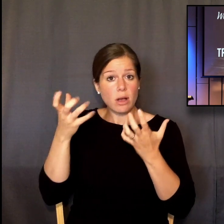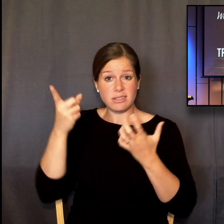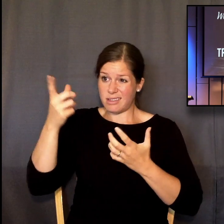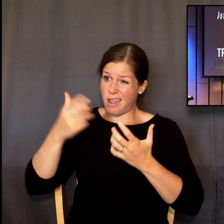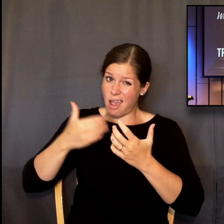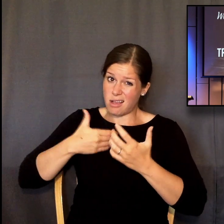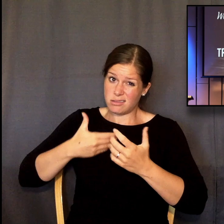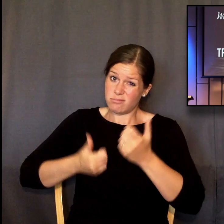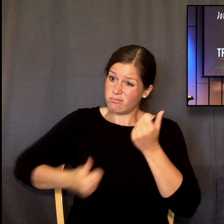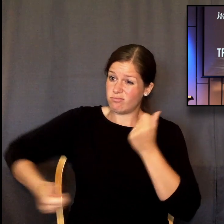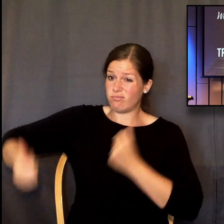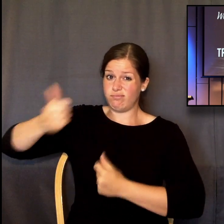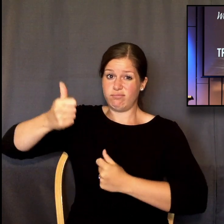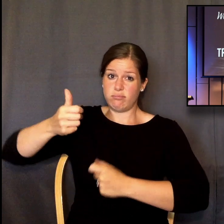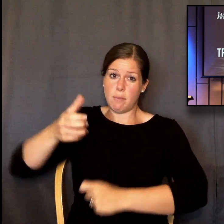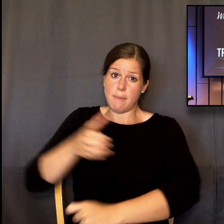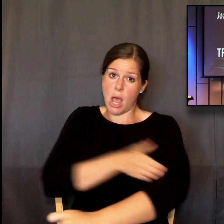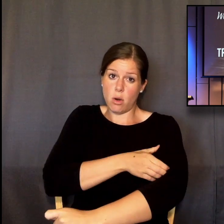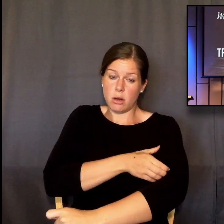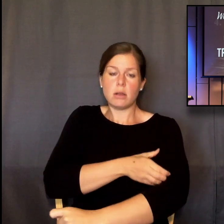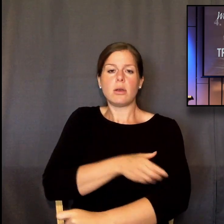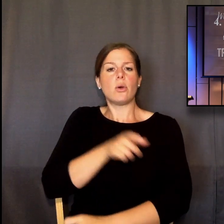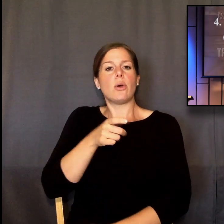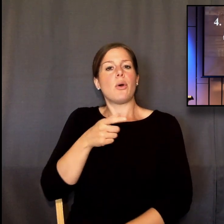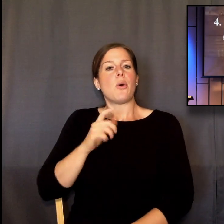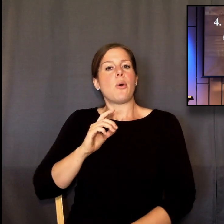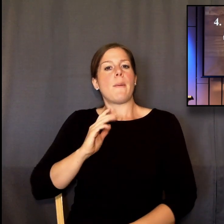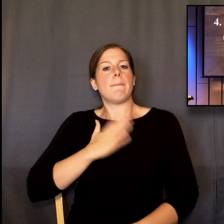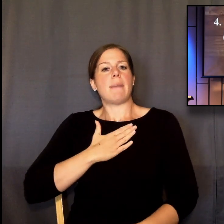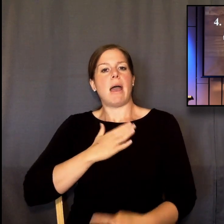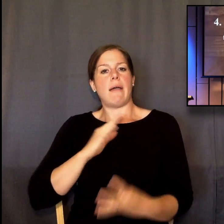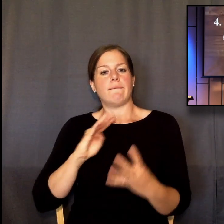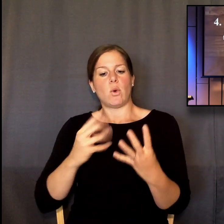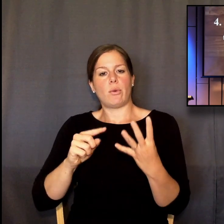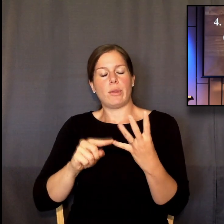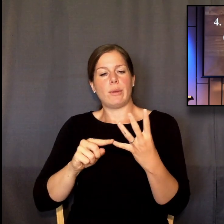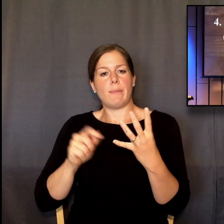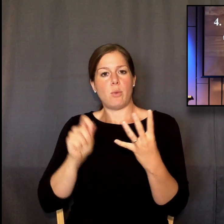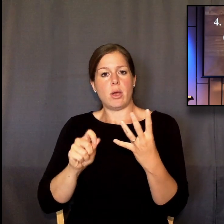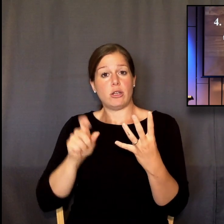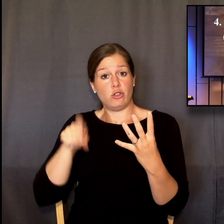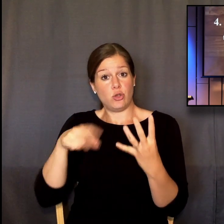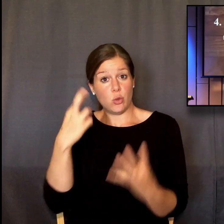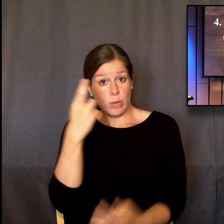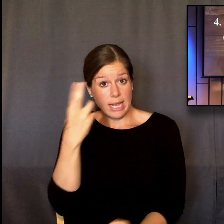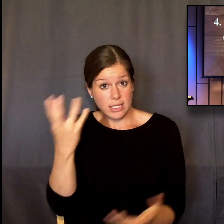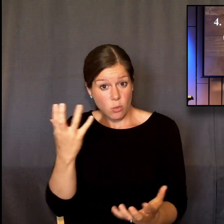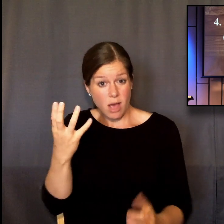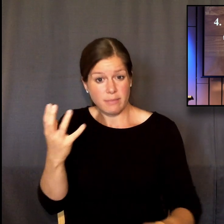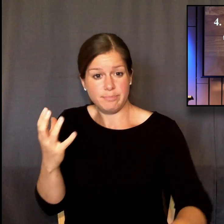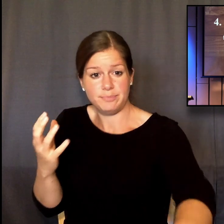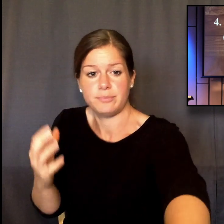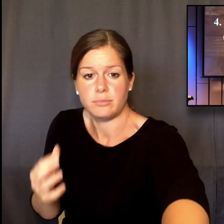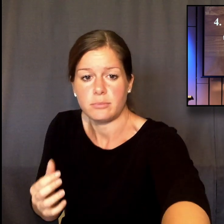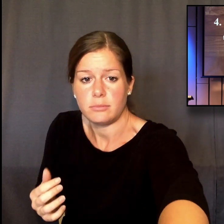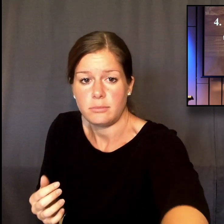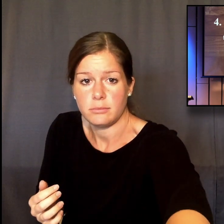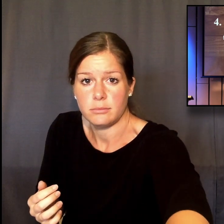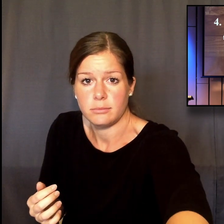then point number four, realize God cannot be stopped. Realize God cannot be stopped.